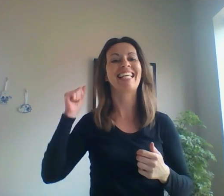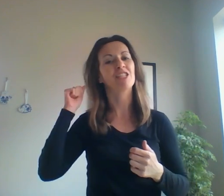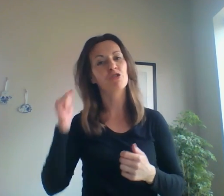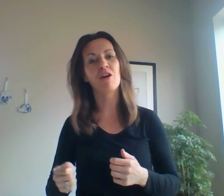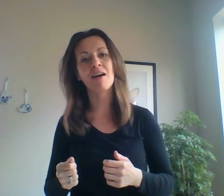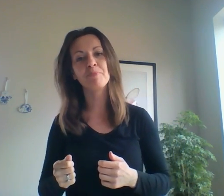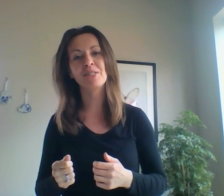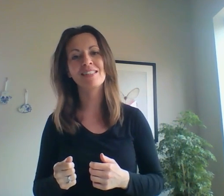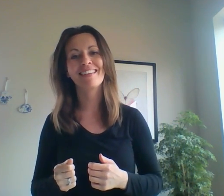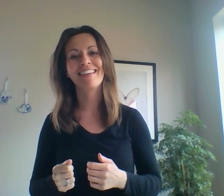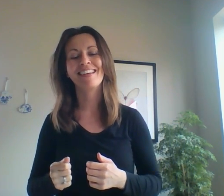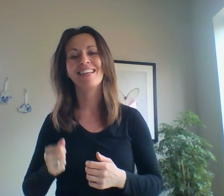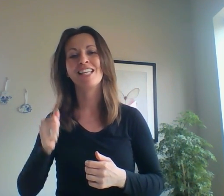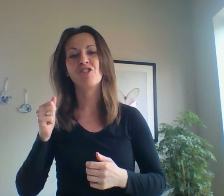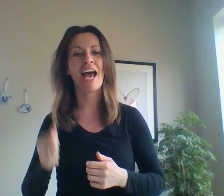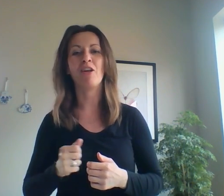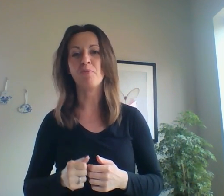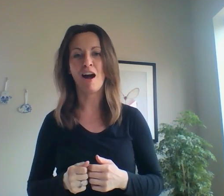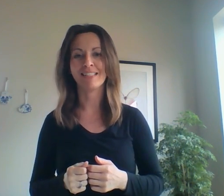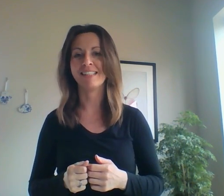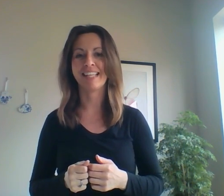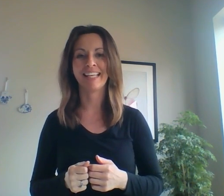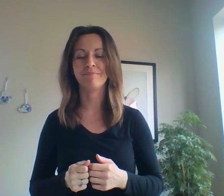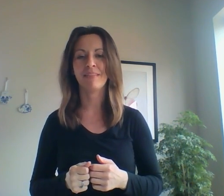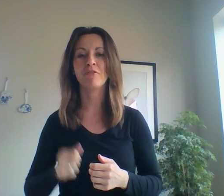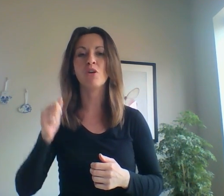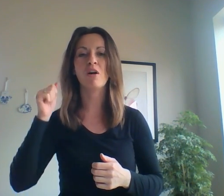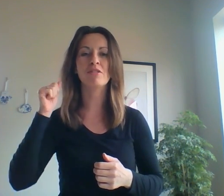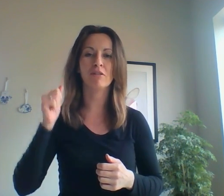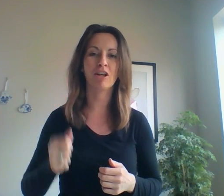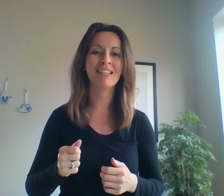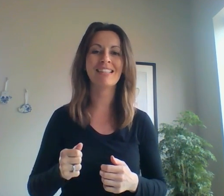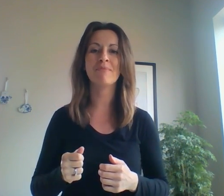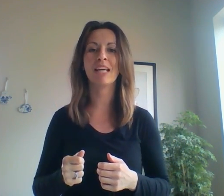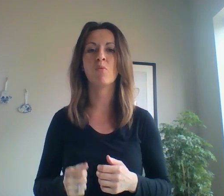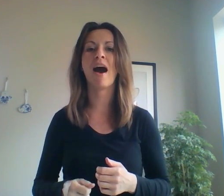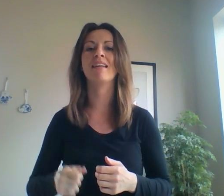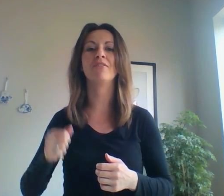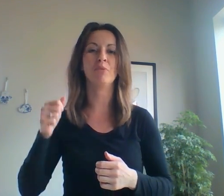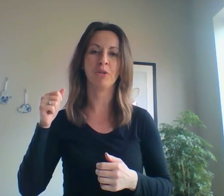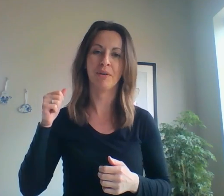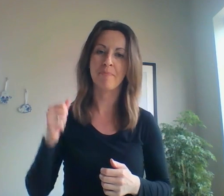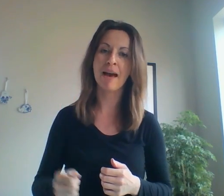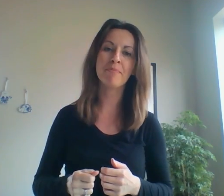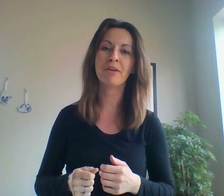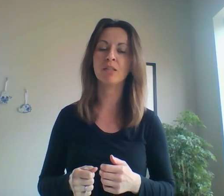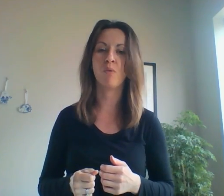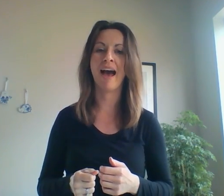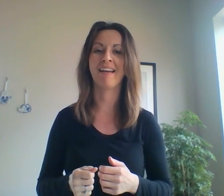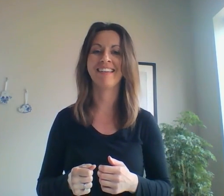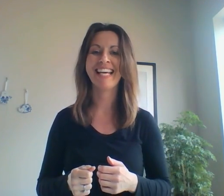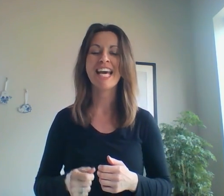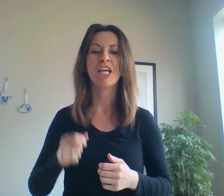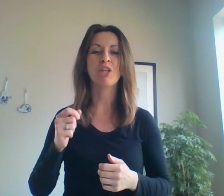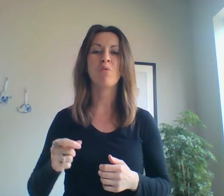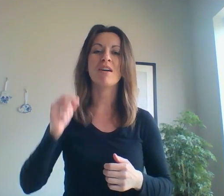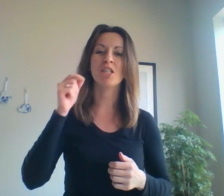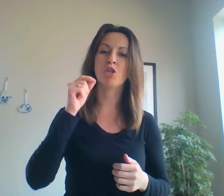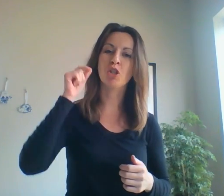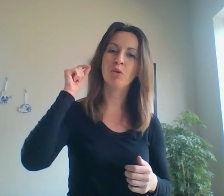trumps shallow processing. If you want to learn something well, if you want to remember it well, you want to shoot